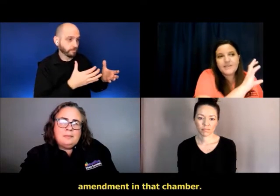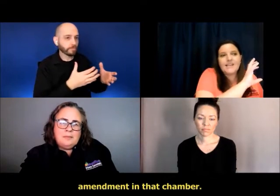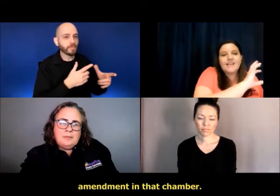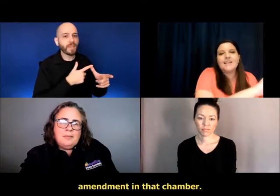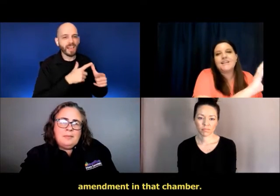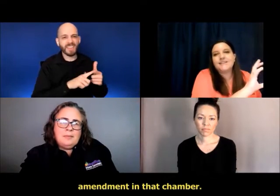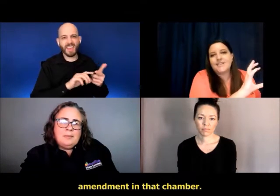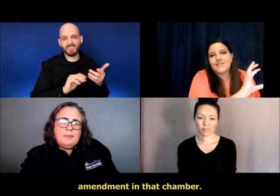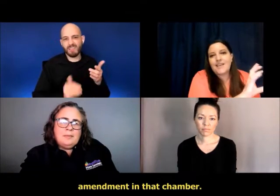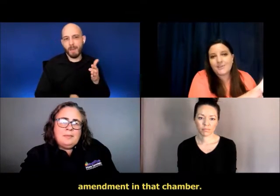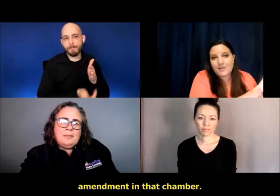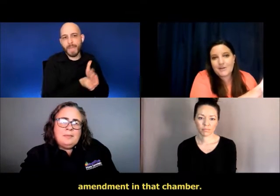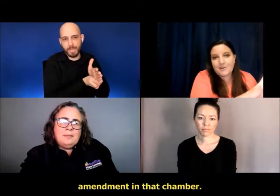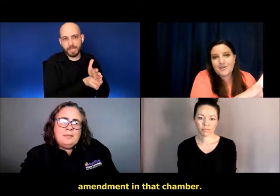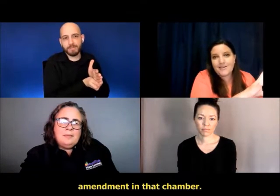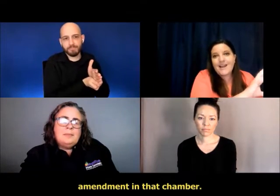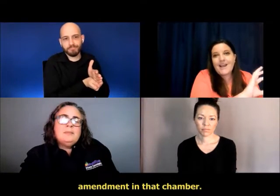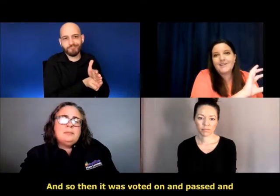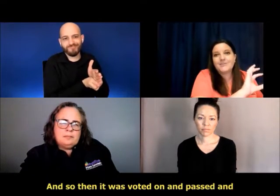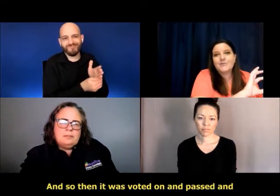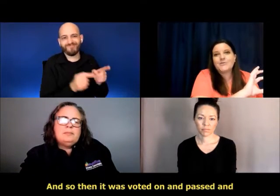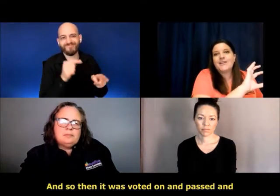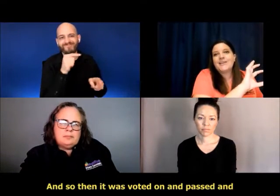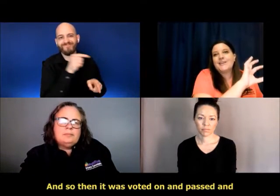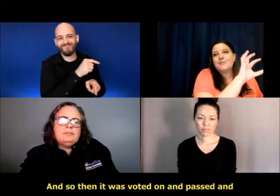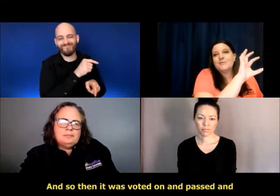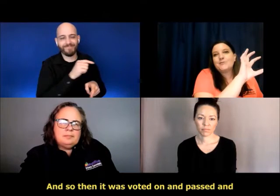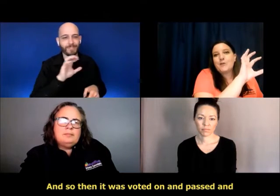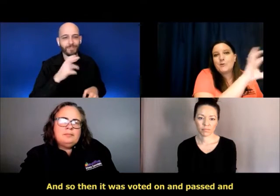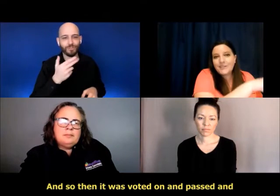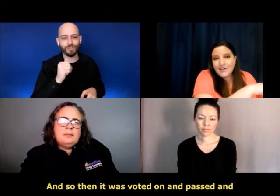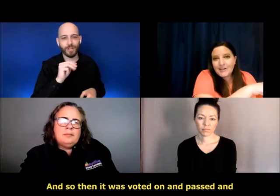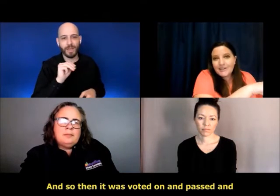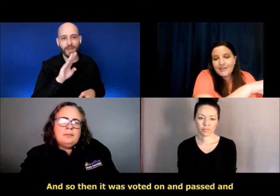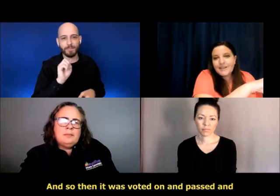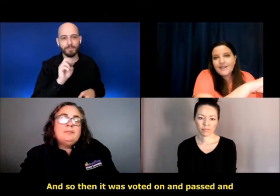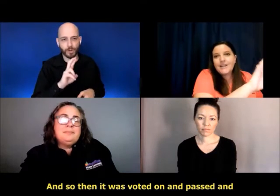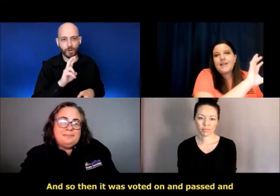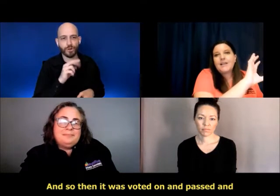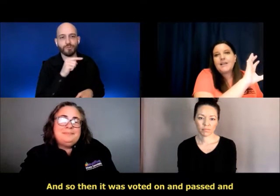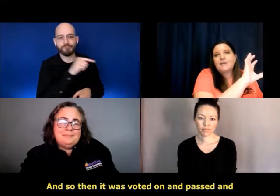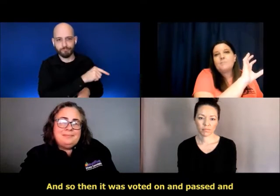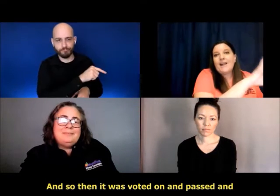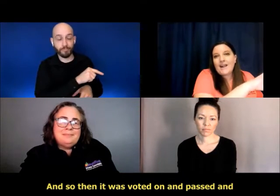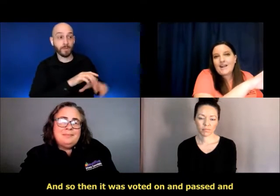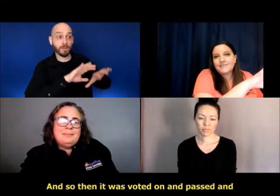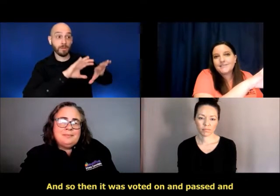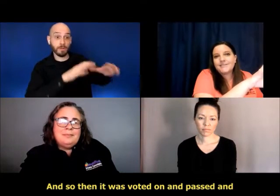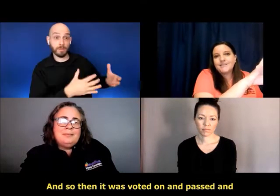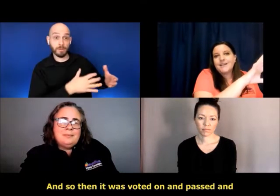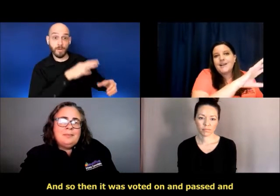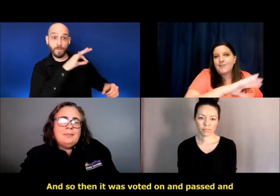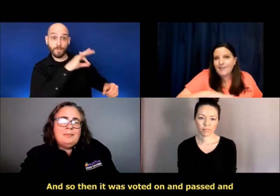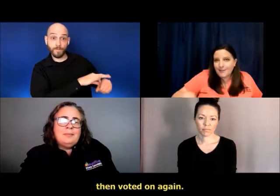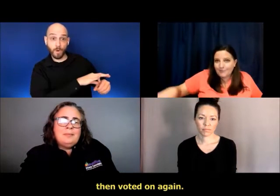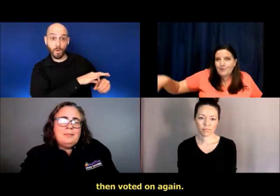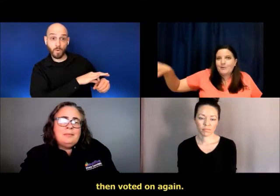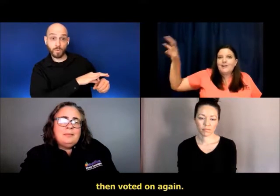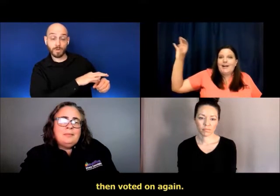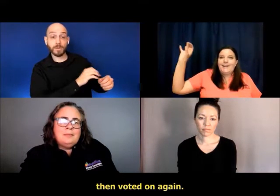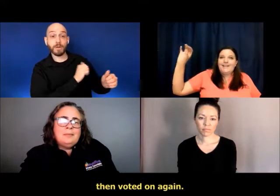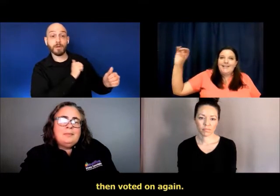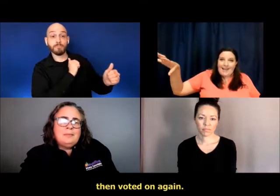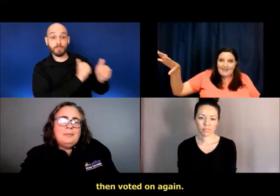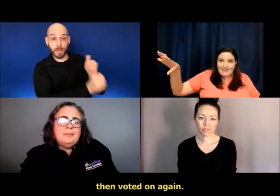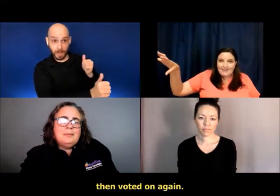in that chamber. And so then it was voted on and passed and then